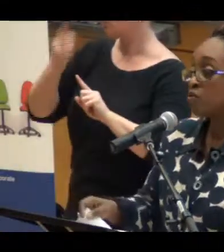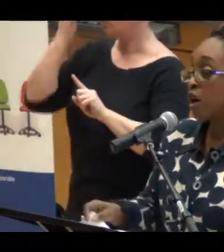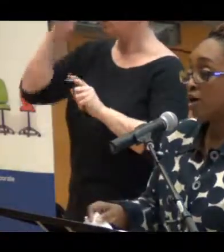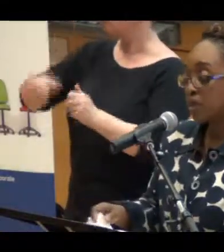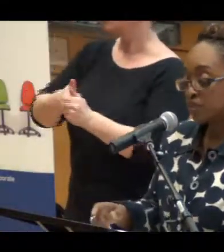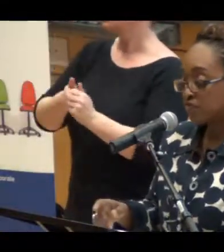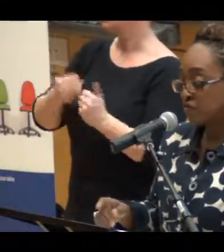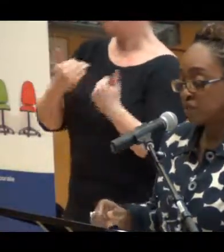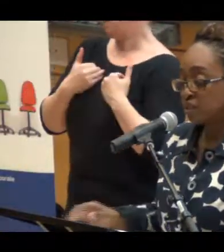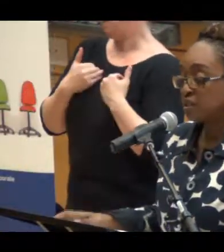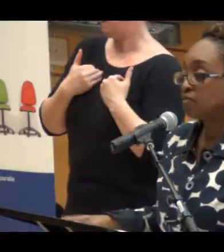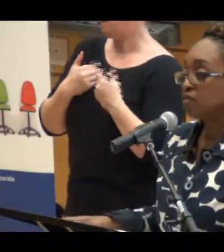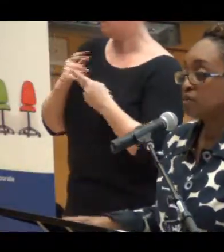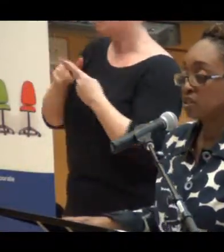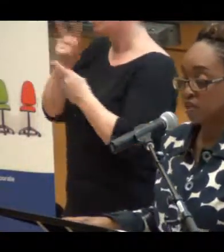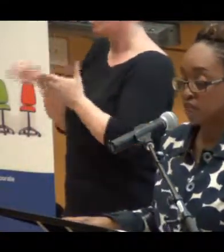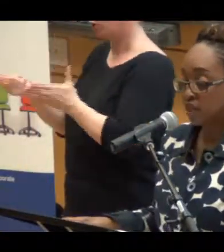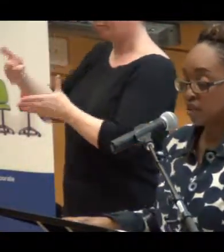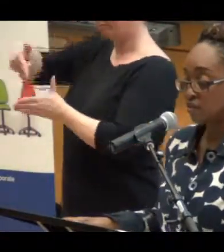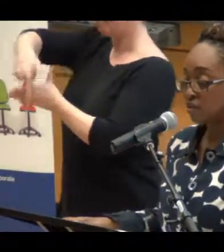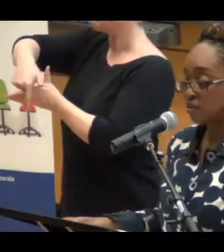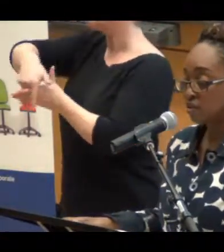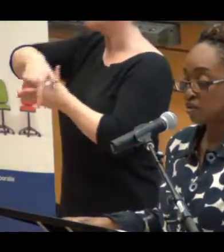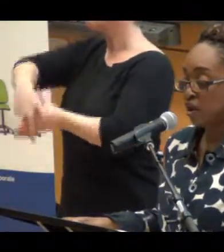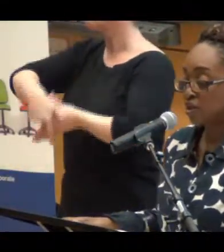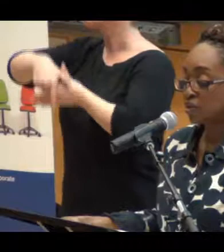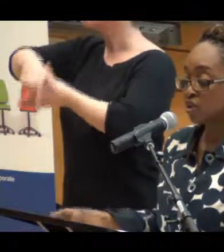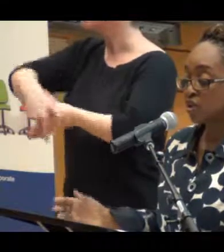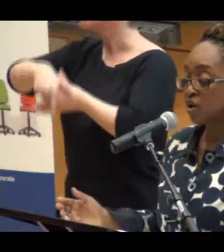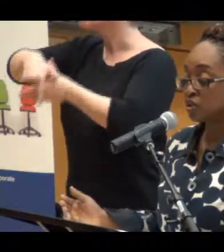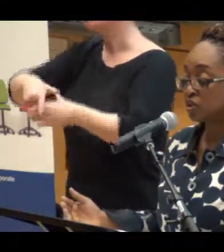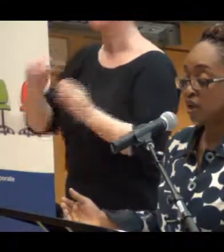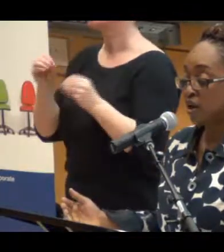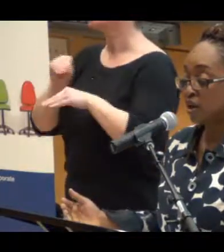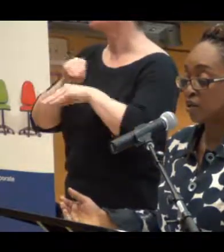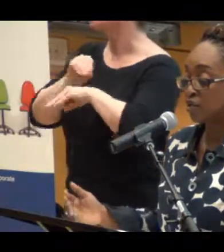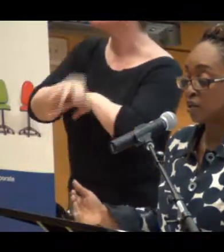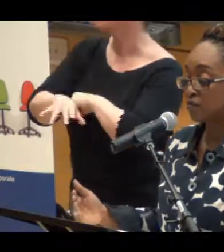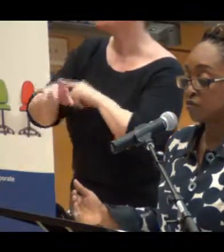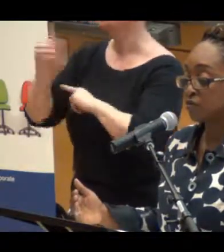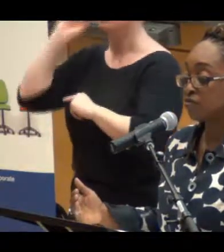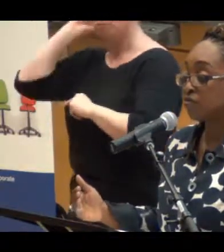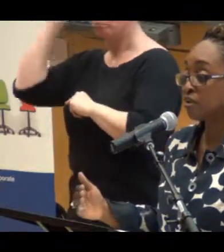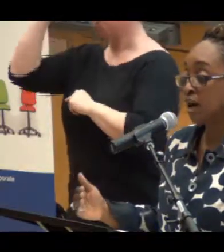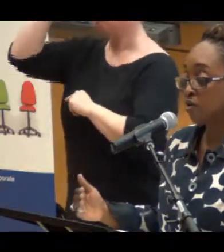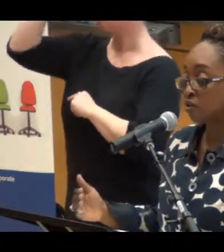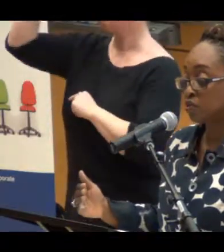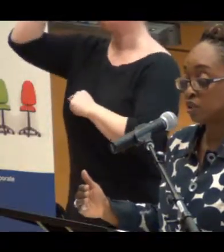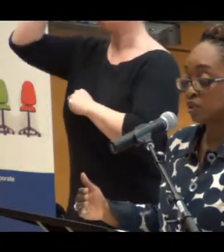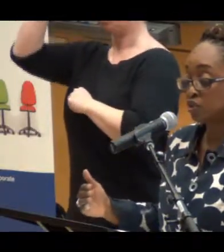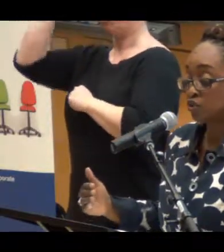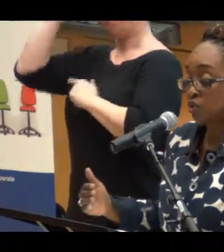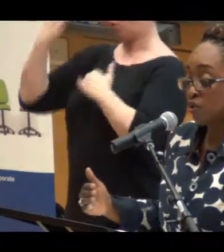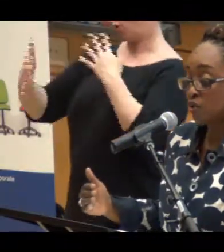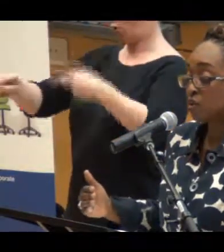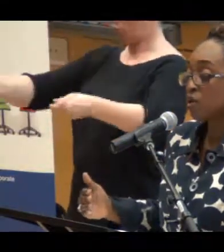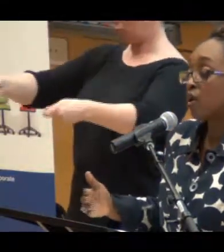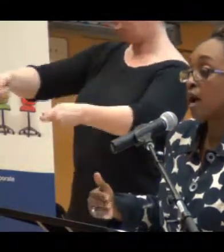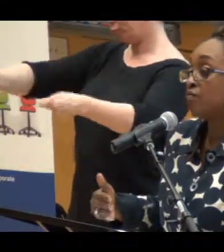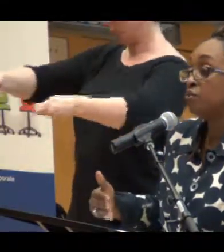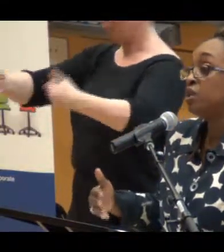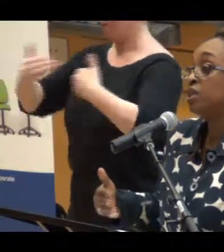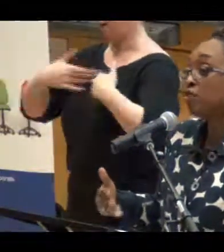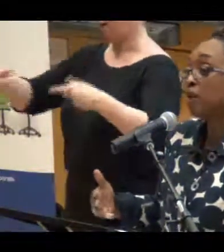The rider has very little influence on behavior. The rider is our conscious mind and responsible for that which we control